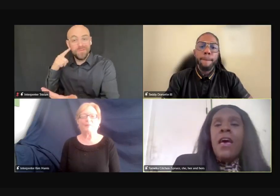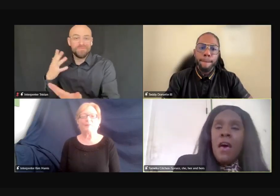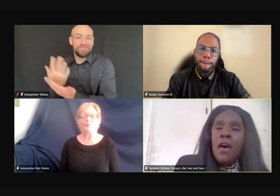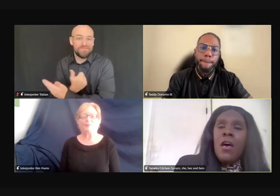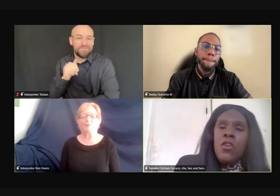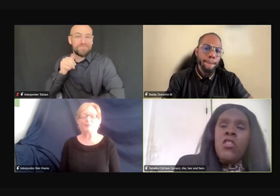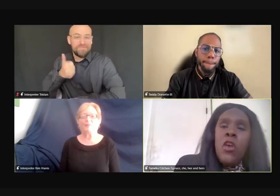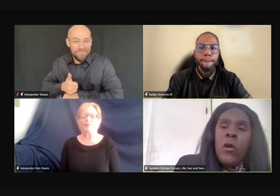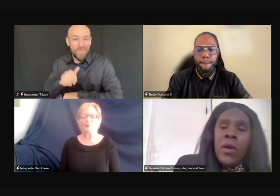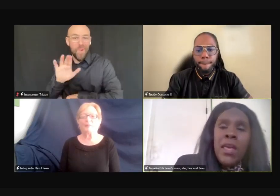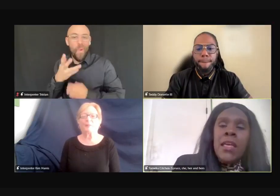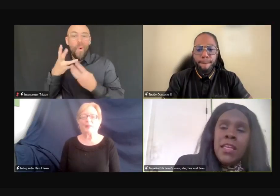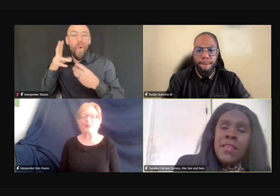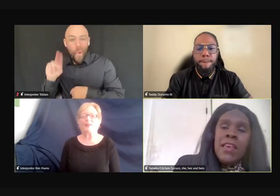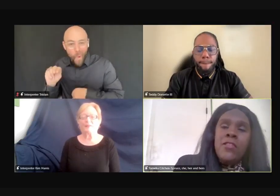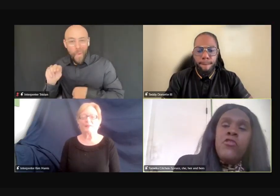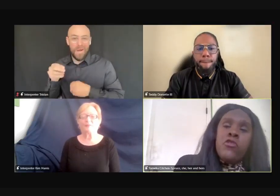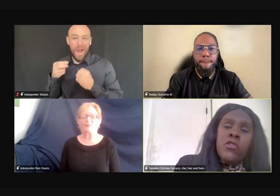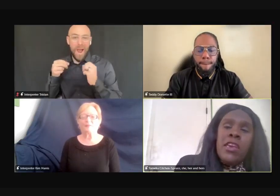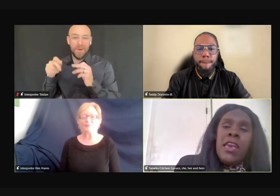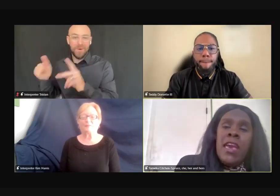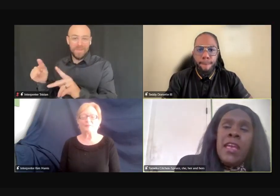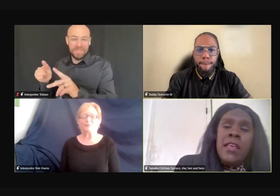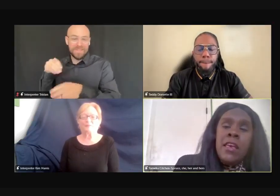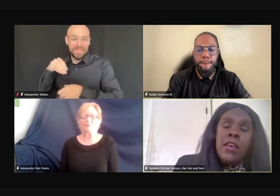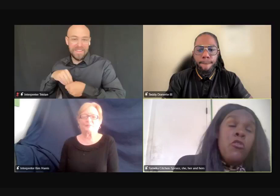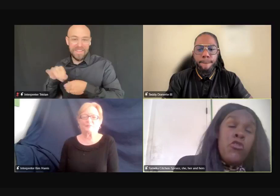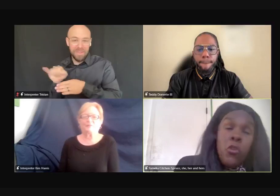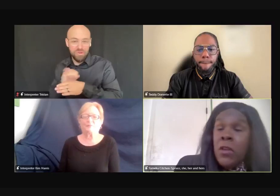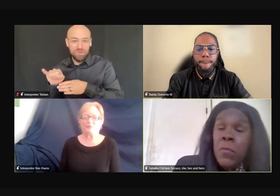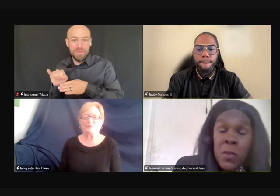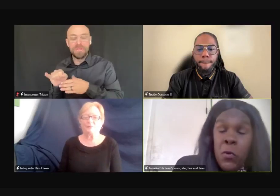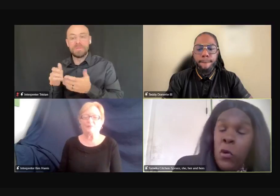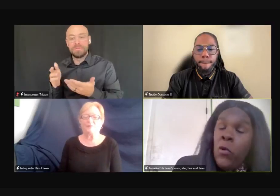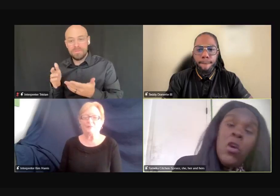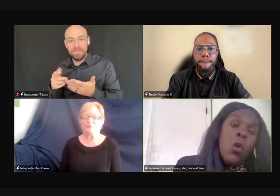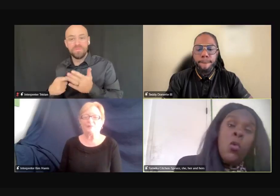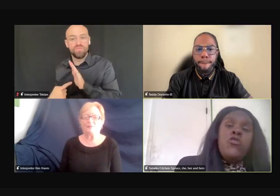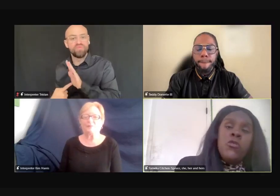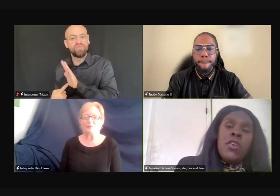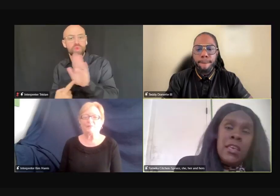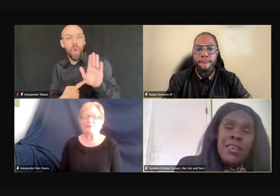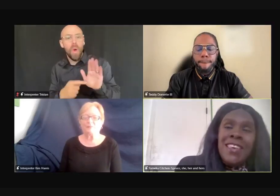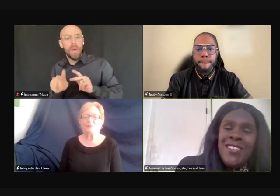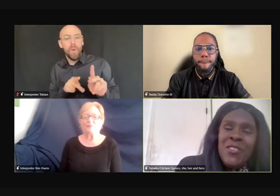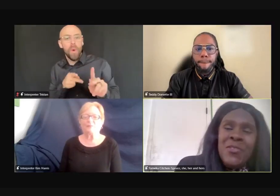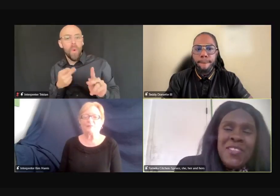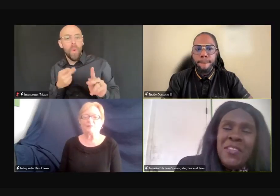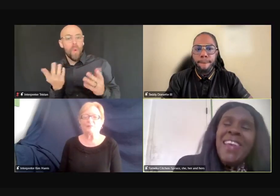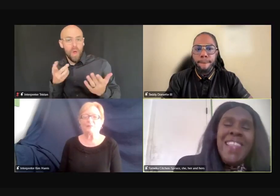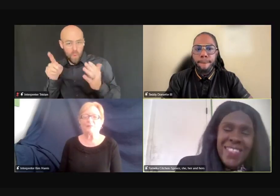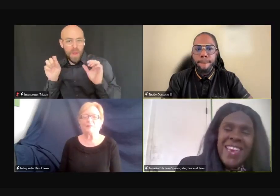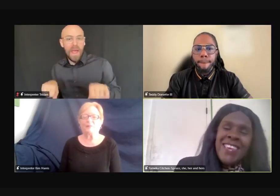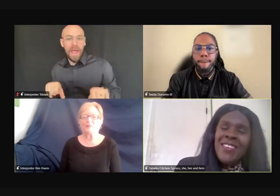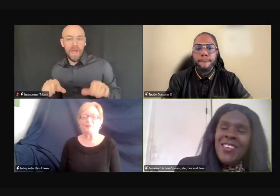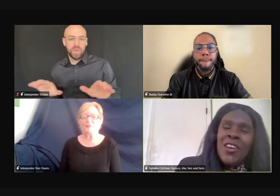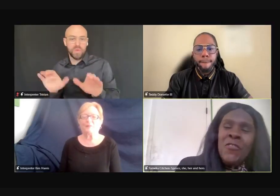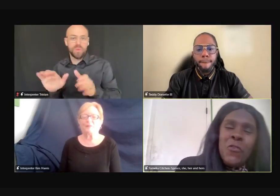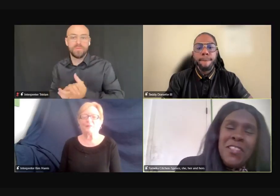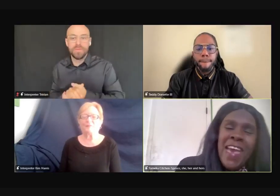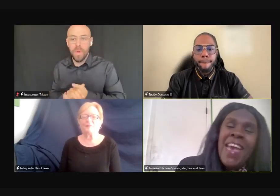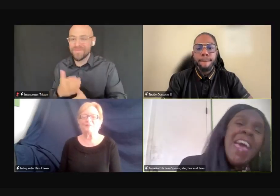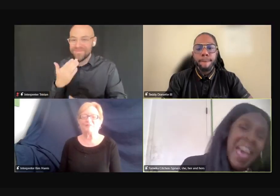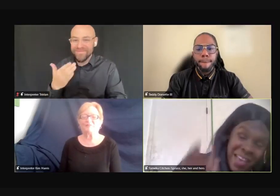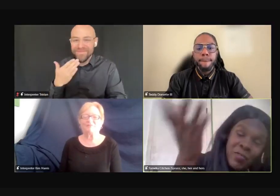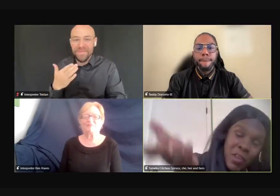um, you know, in the industry and, you know, showing people what you can, can do. So thank you,